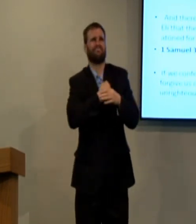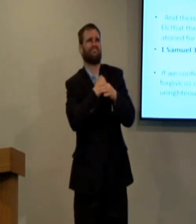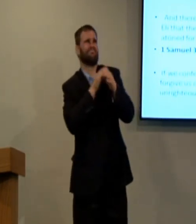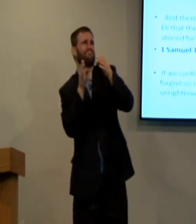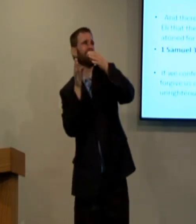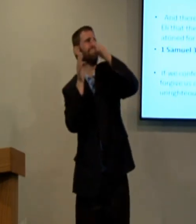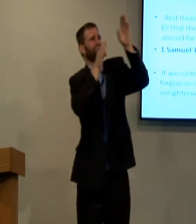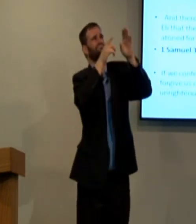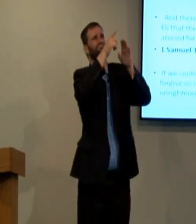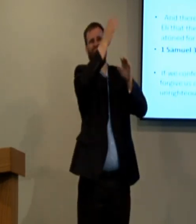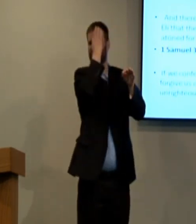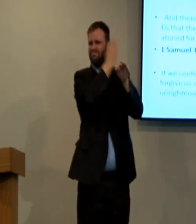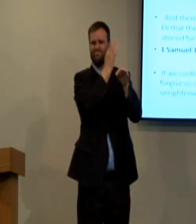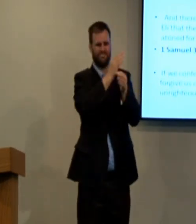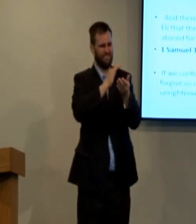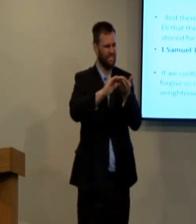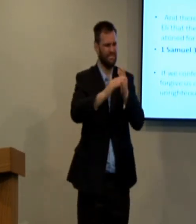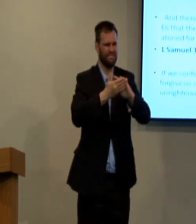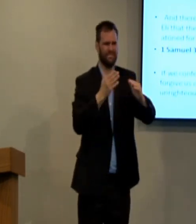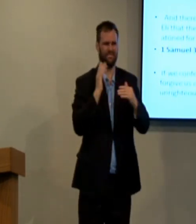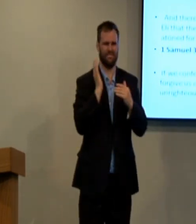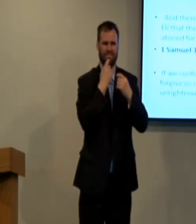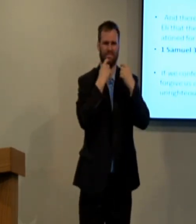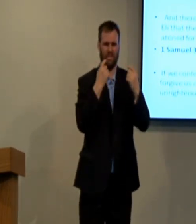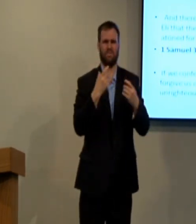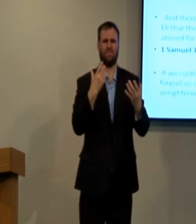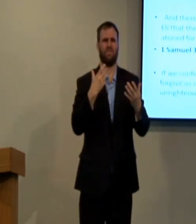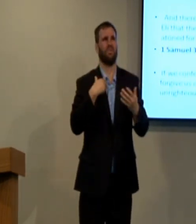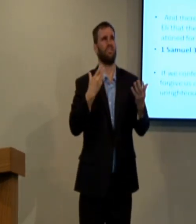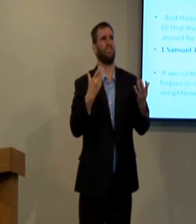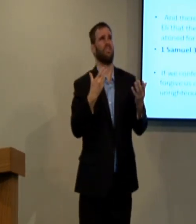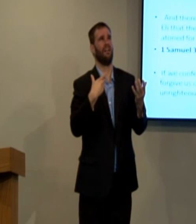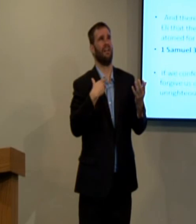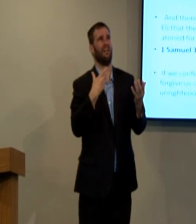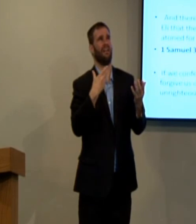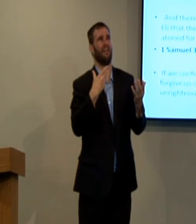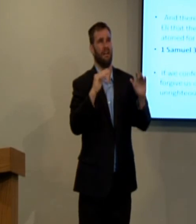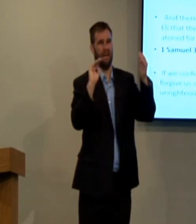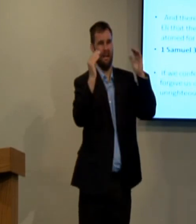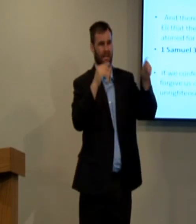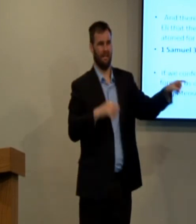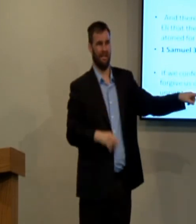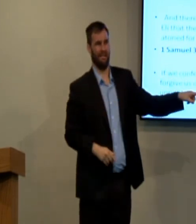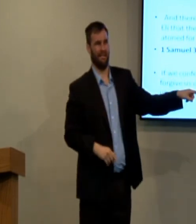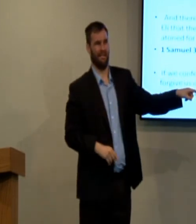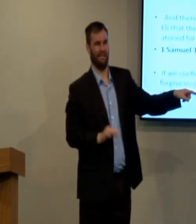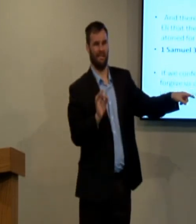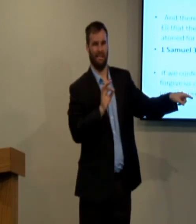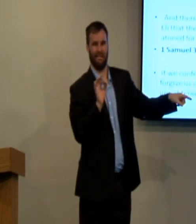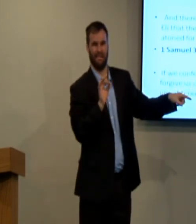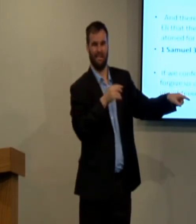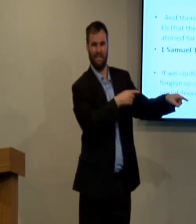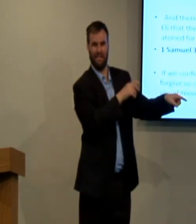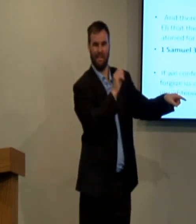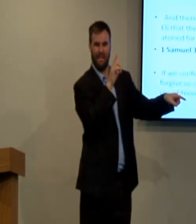If we've committed iniquity, we turn towards the Lord and he's faithful to forgive us our sins. You compare that